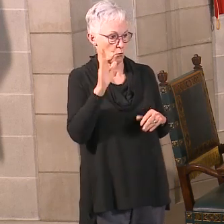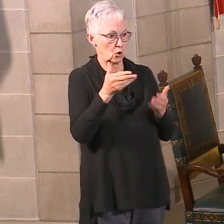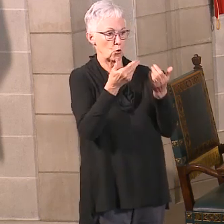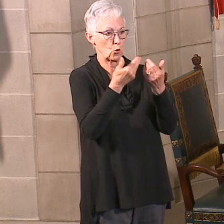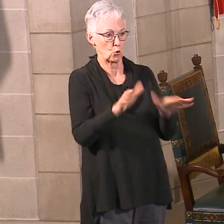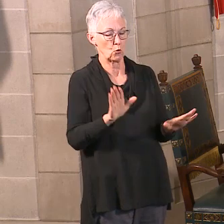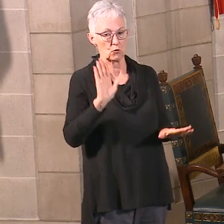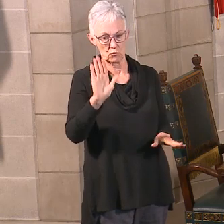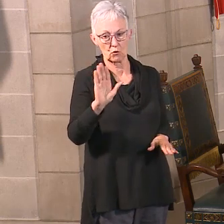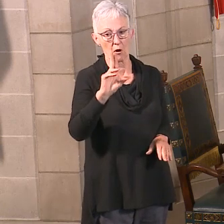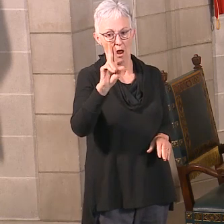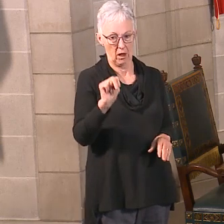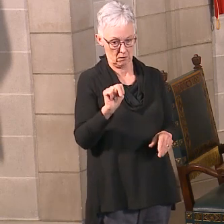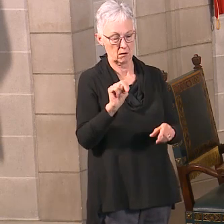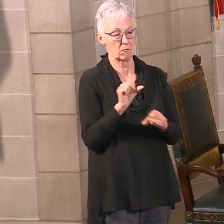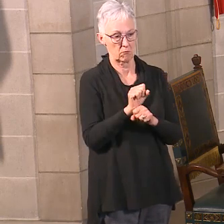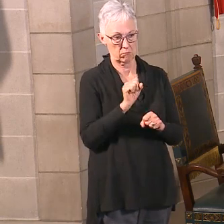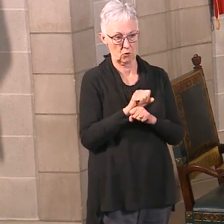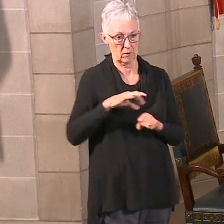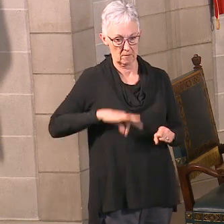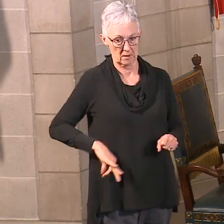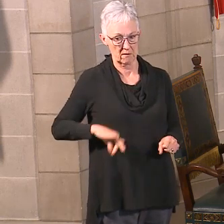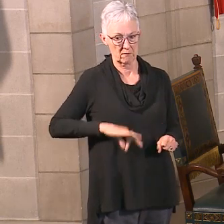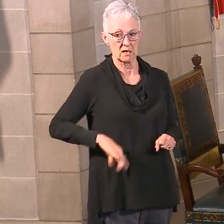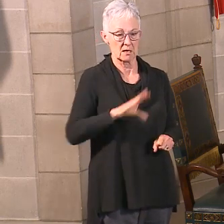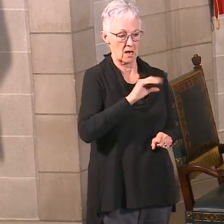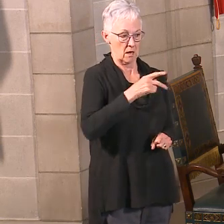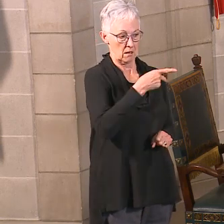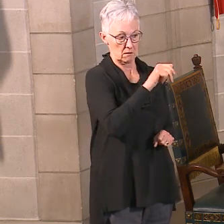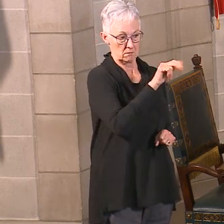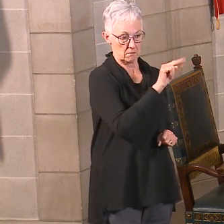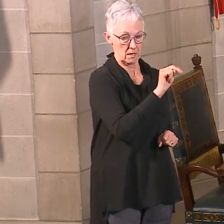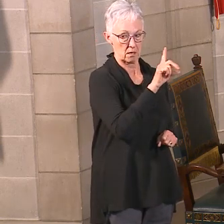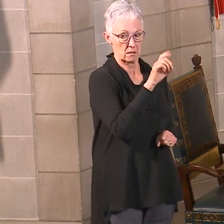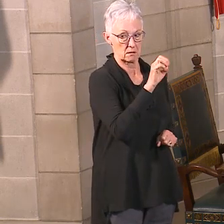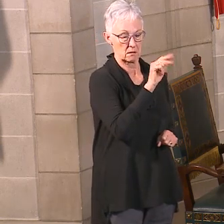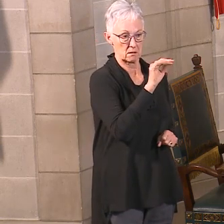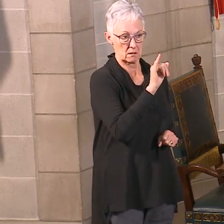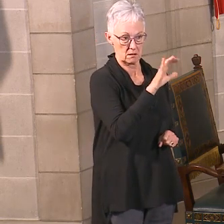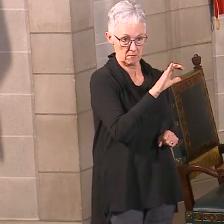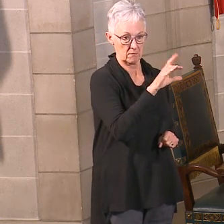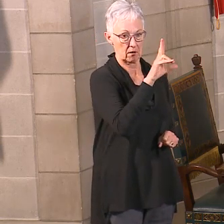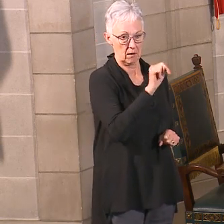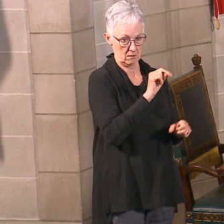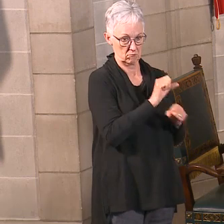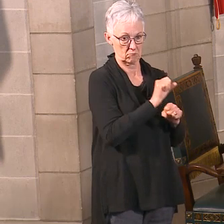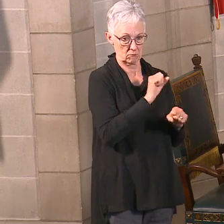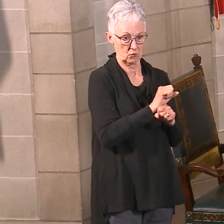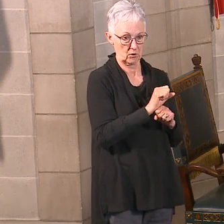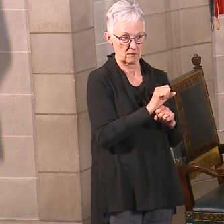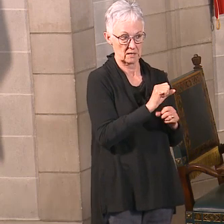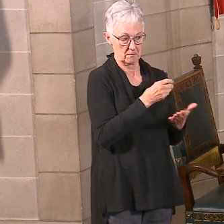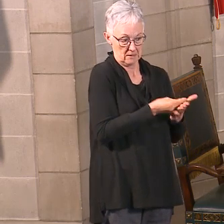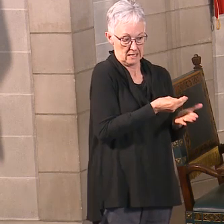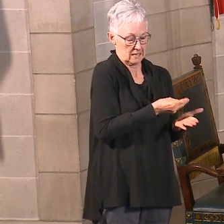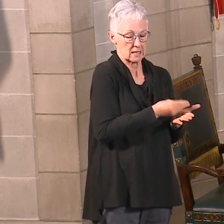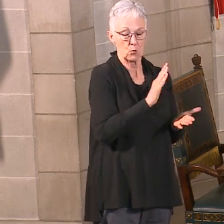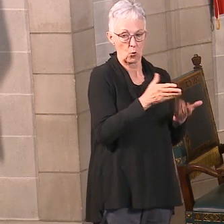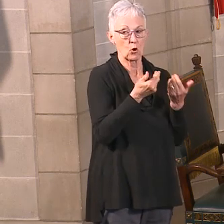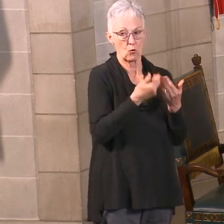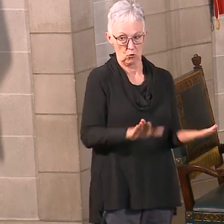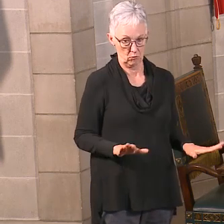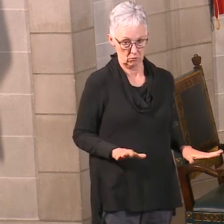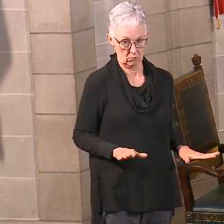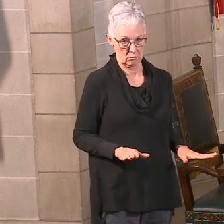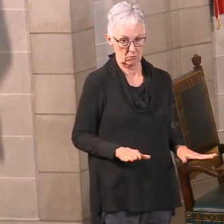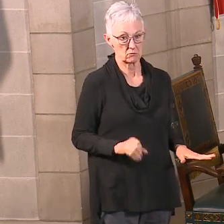program. You will lose the pandemic unemployment assistance program. You will lose that. And so I just kind of want to emphasize it to